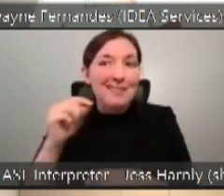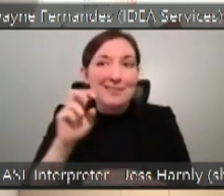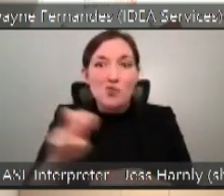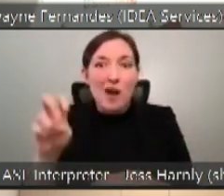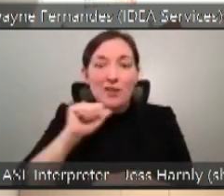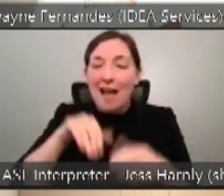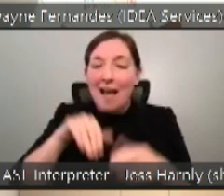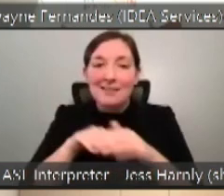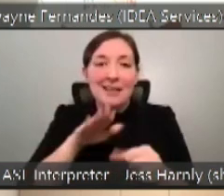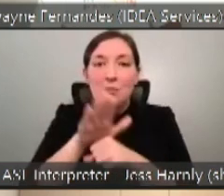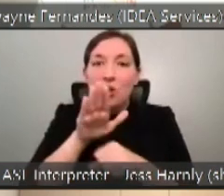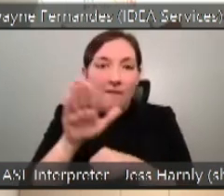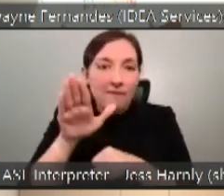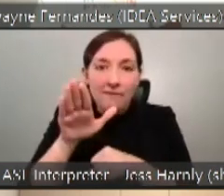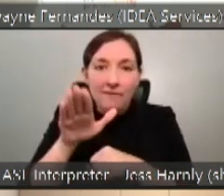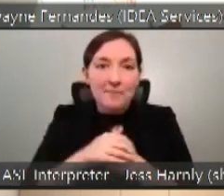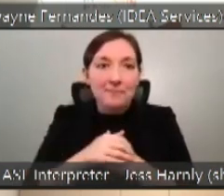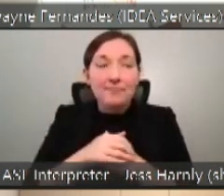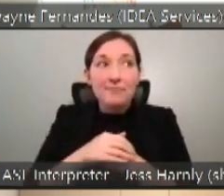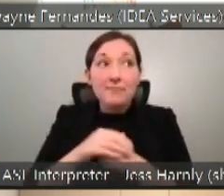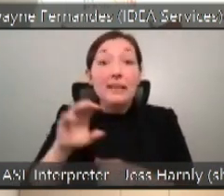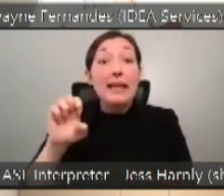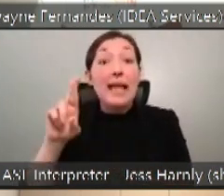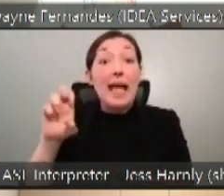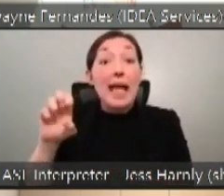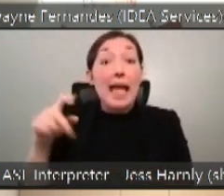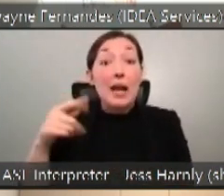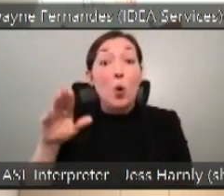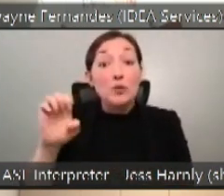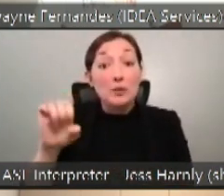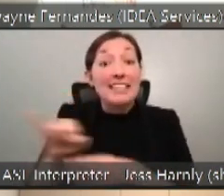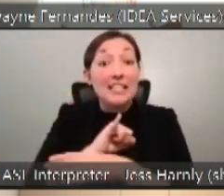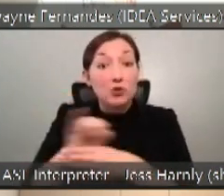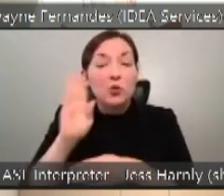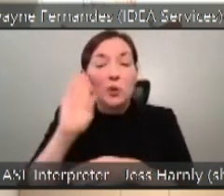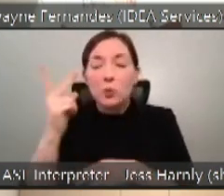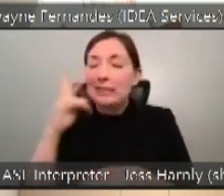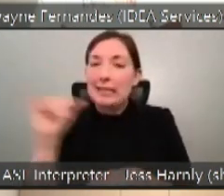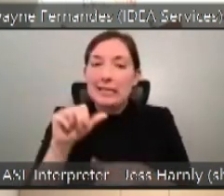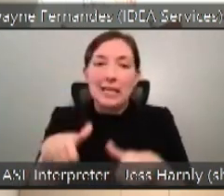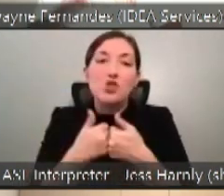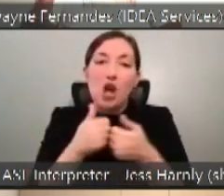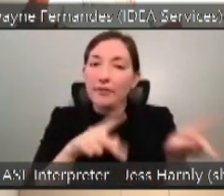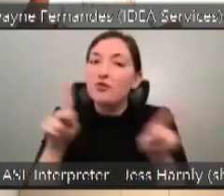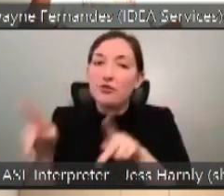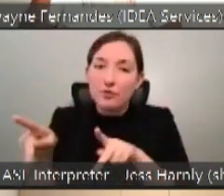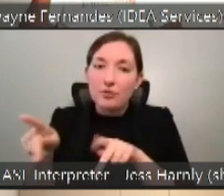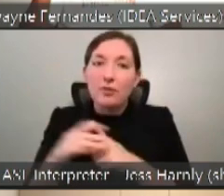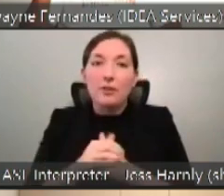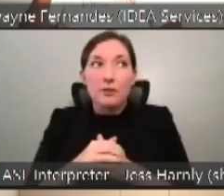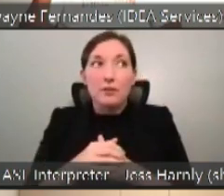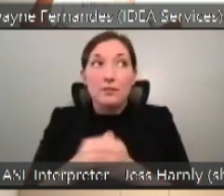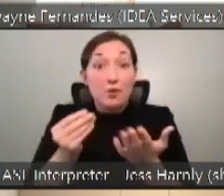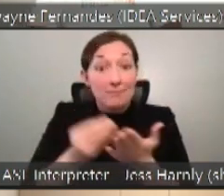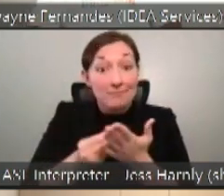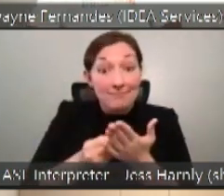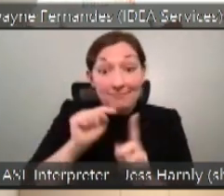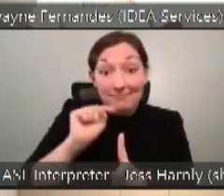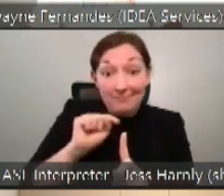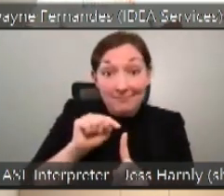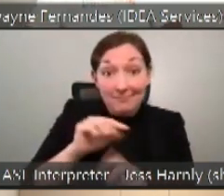The aerospace industry will face the same challenge. So make money. Universal accessibility for universal utilization.